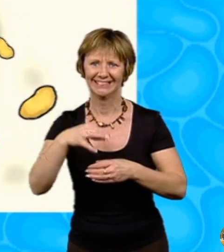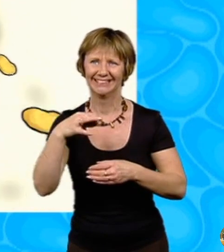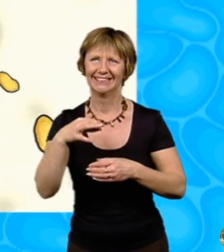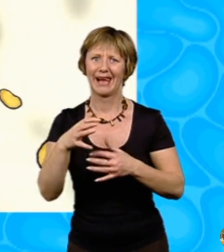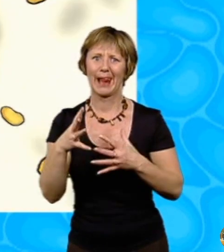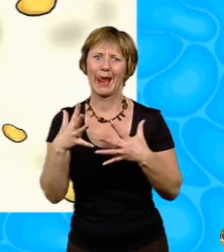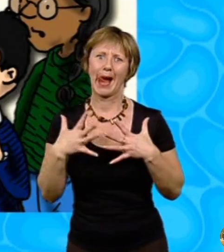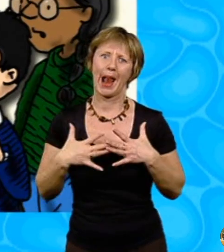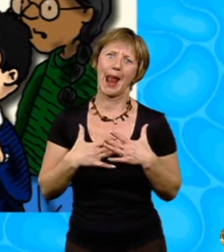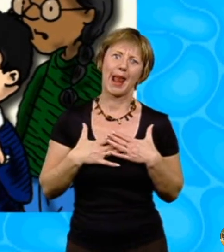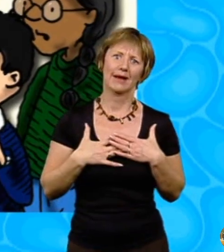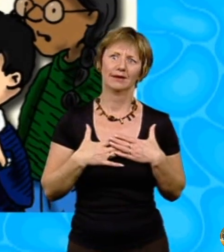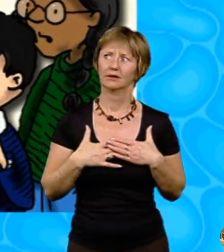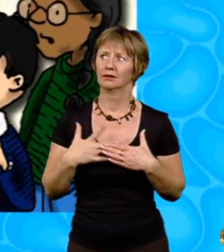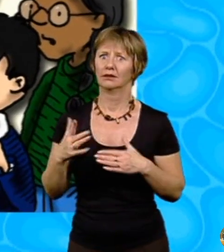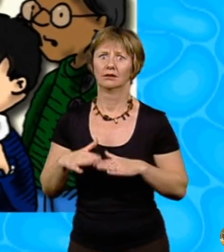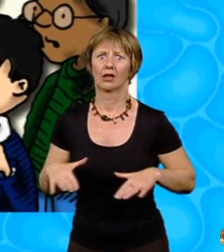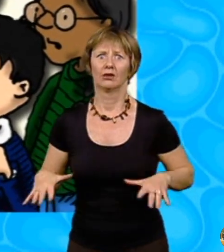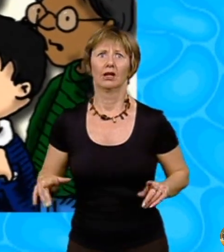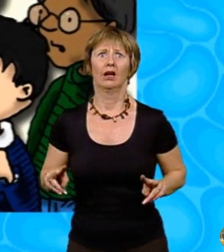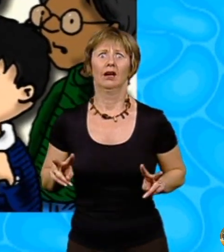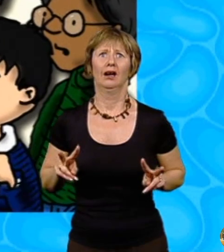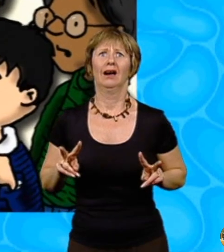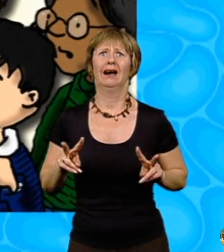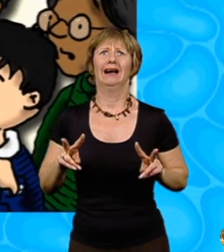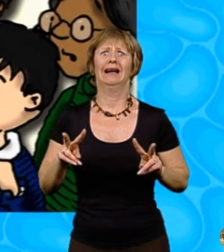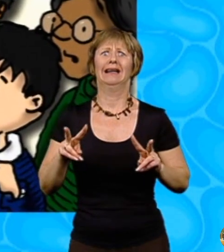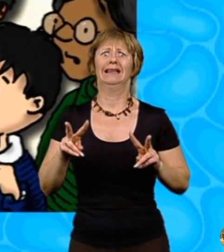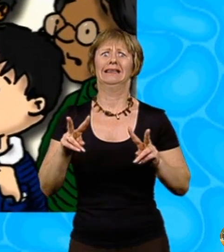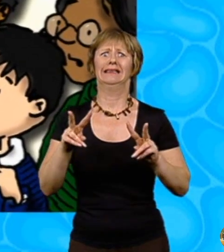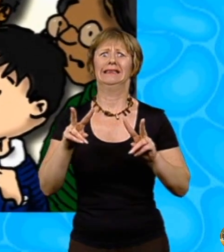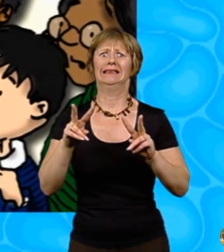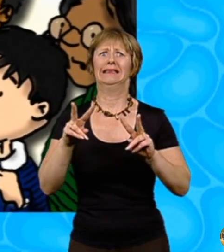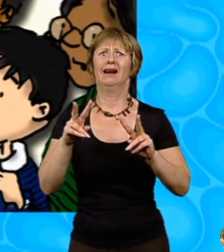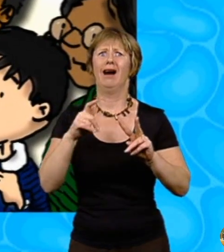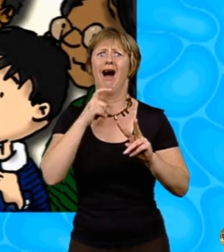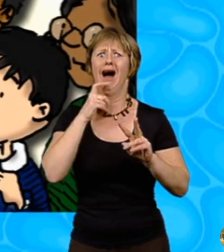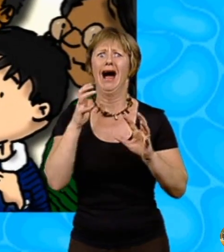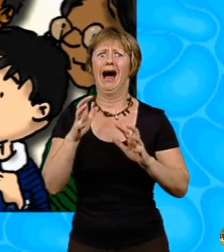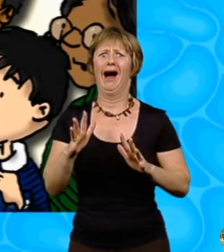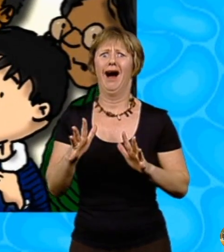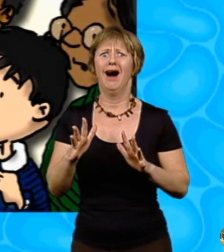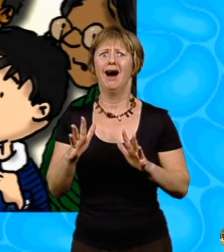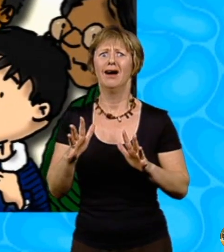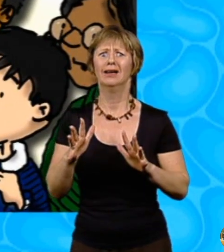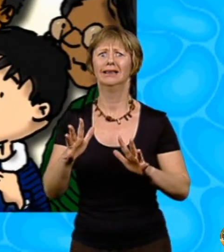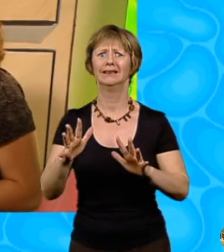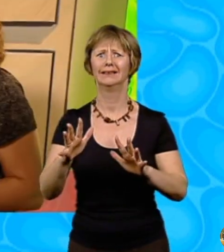much. The whole class gasped in horror. You don't mind if I have